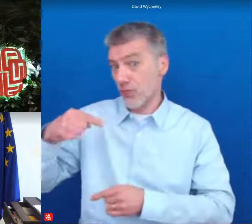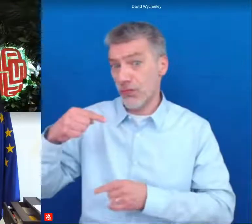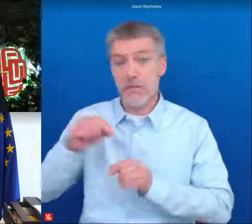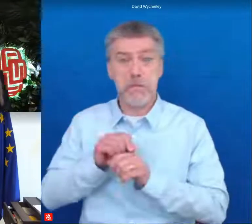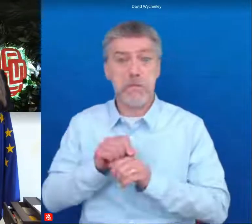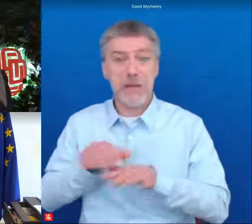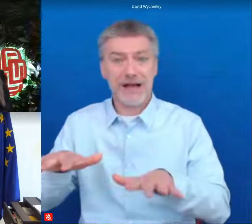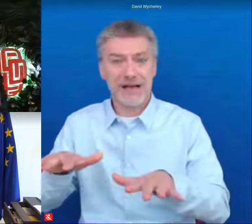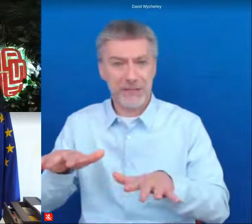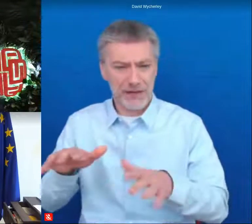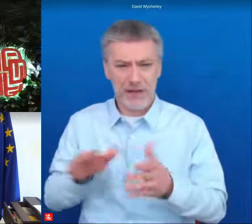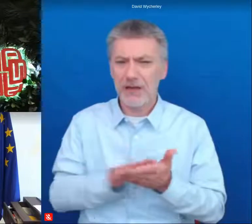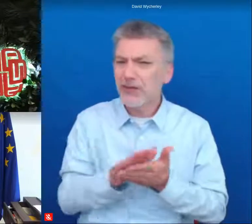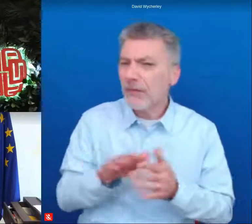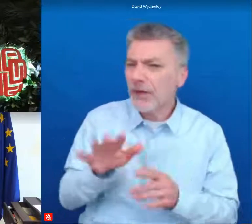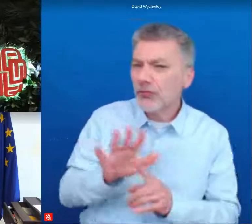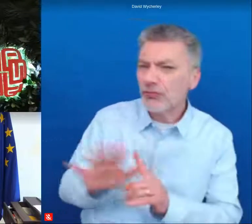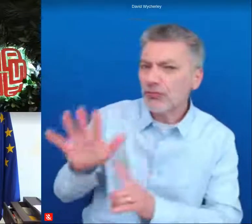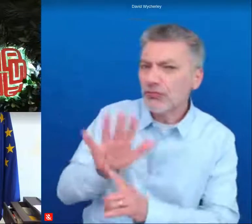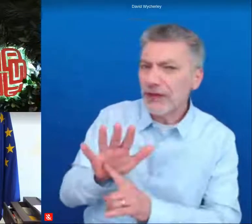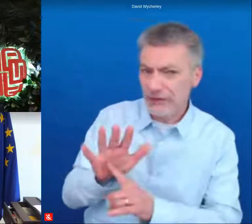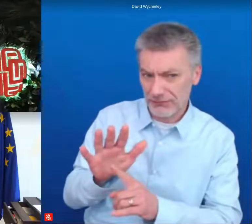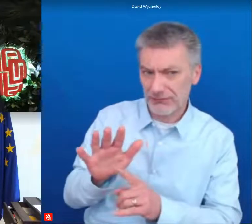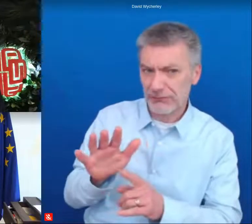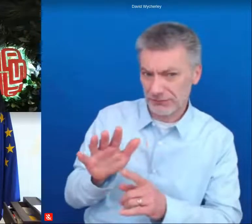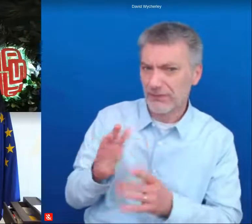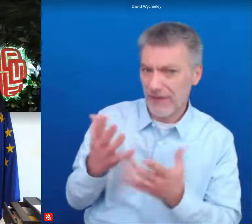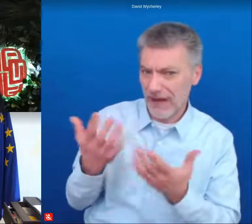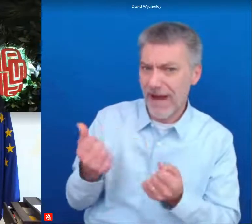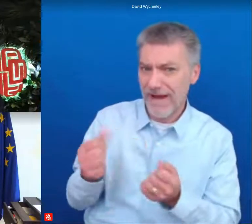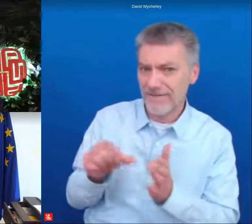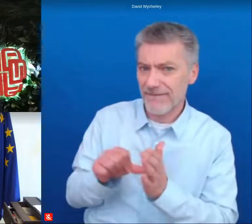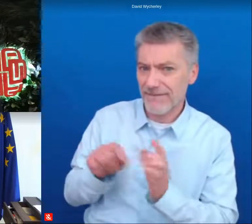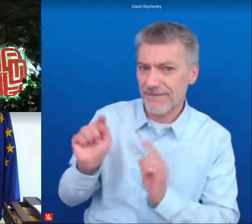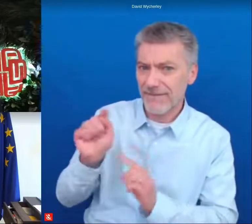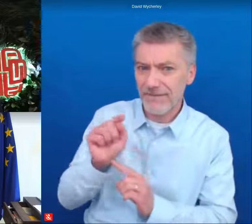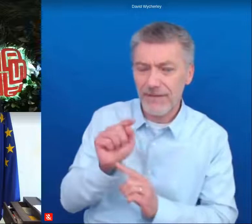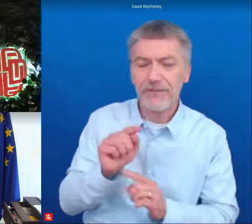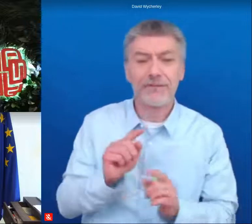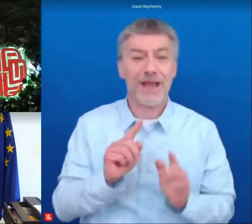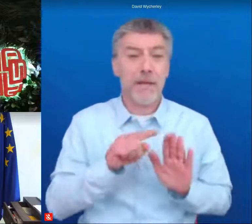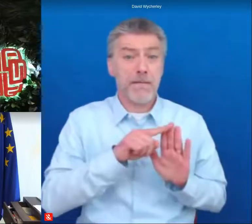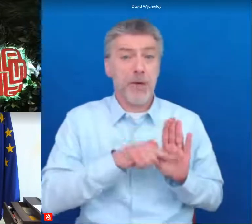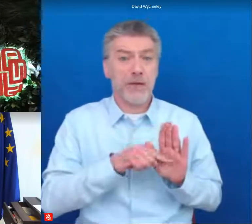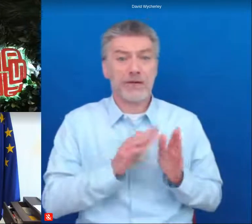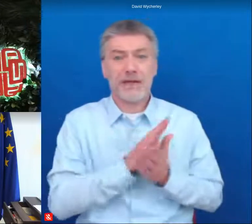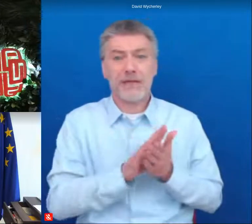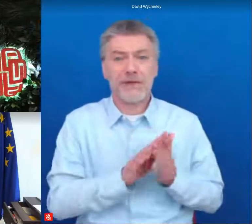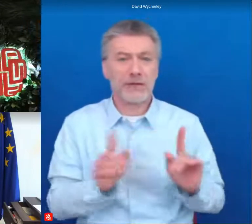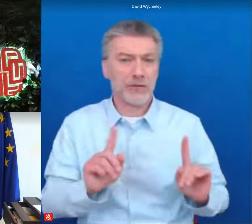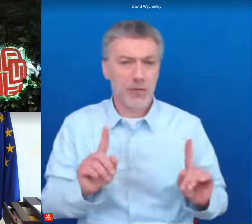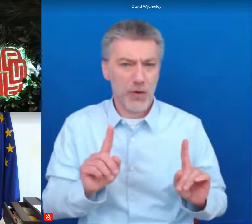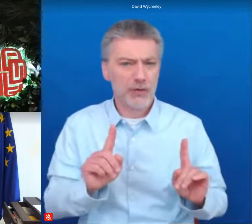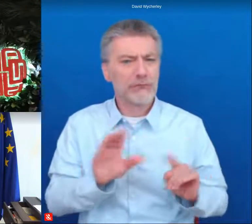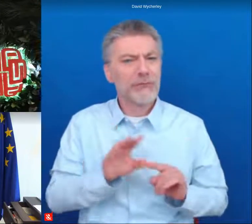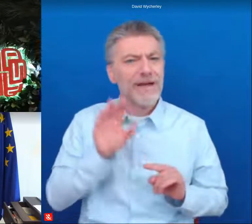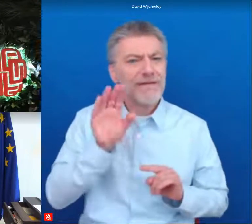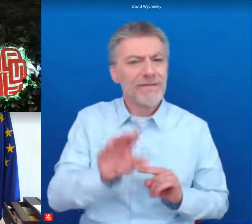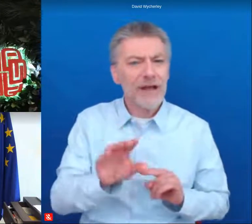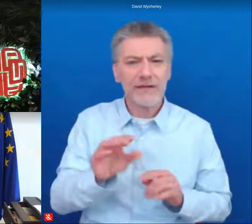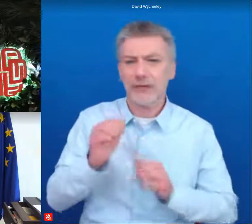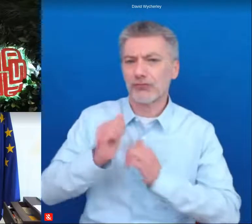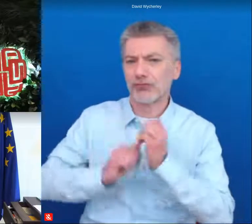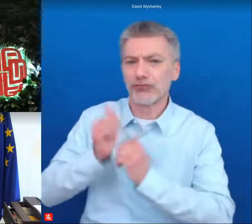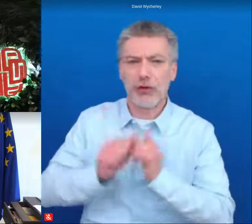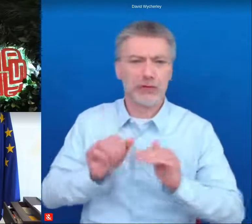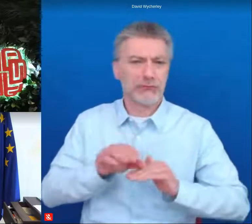imagine in certain regions what this means tuition policy invests in the infrastructure and the public services that make